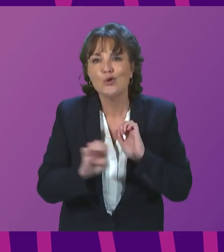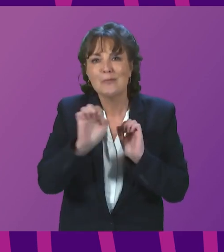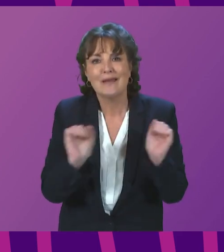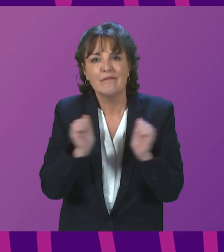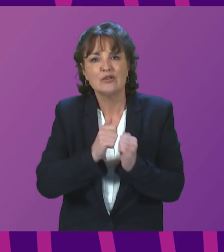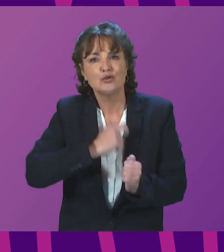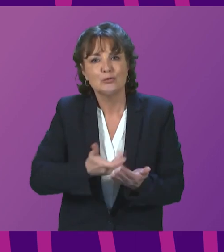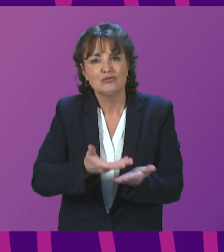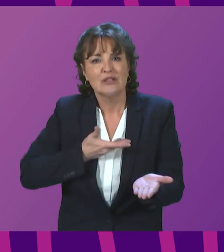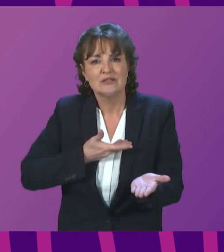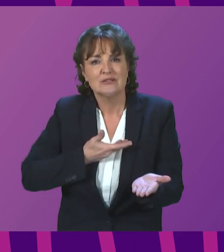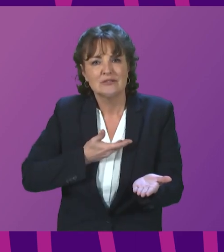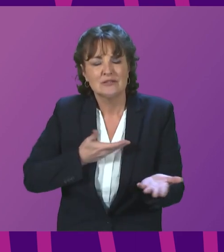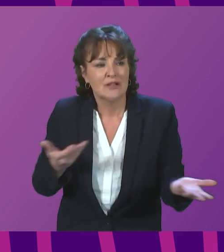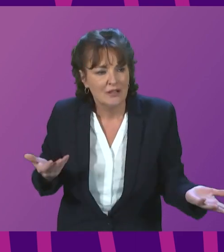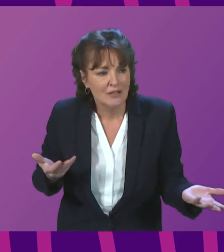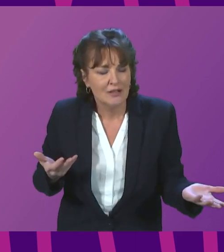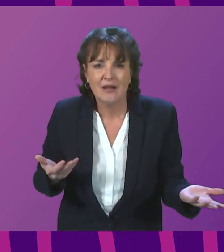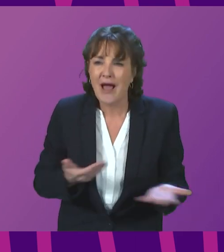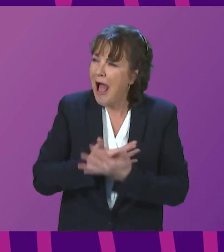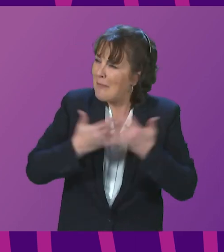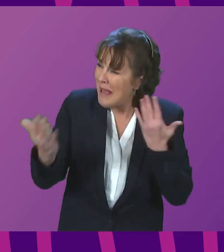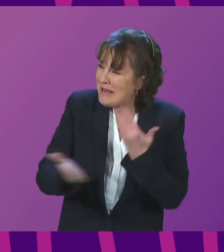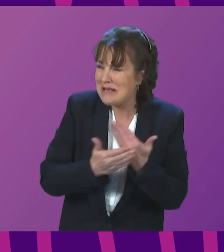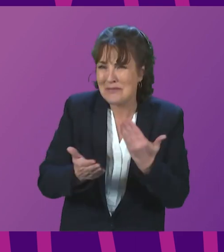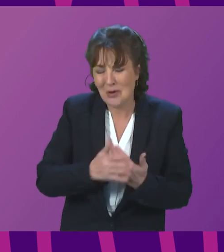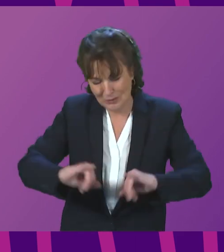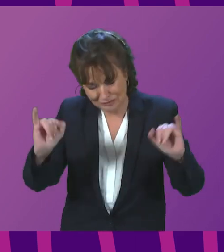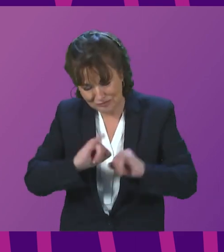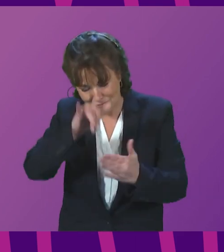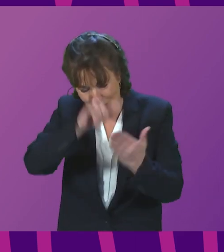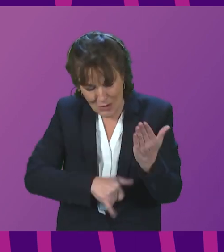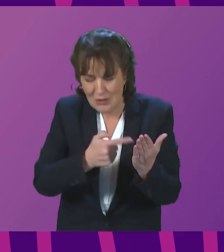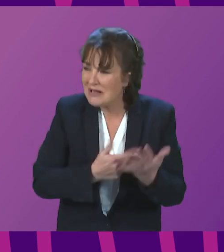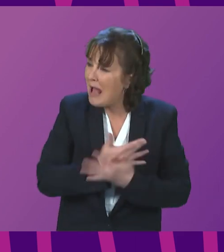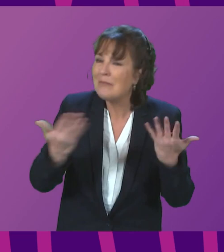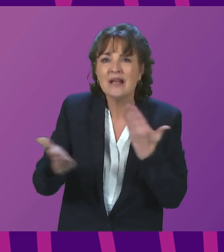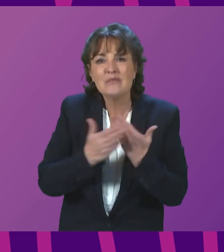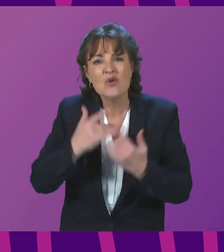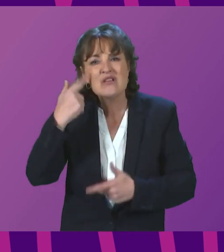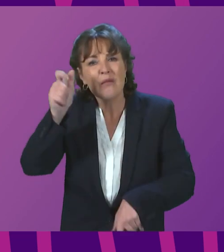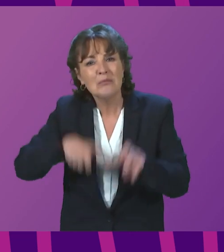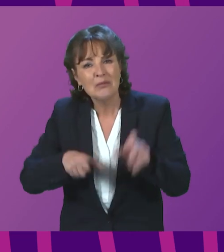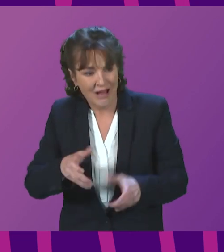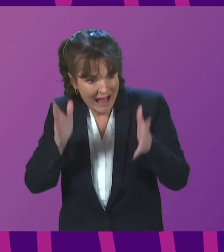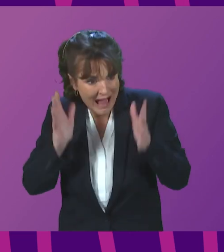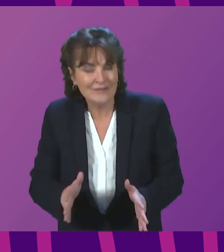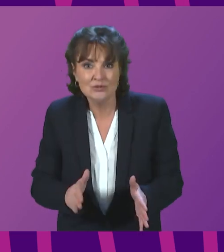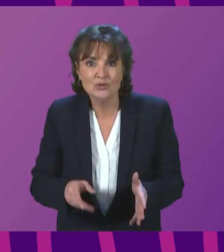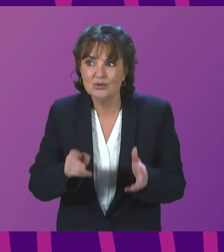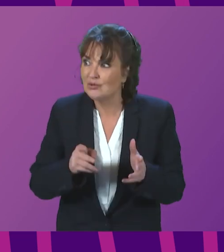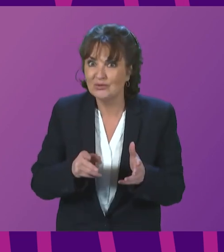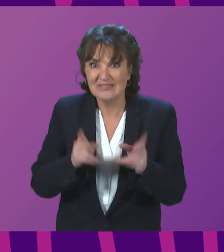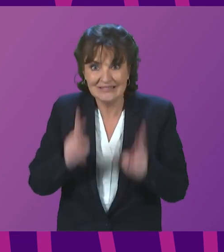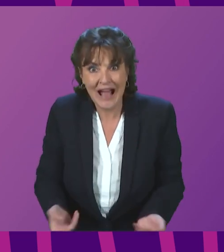Human Rights. How many more damning reports will be published? How many more young people will have to die before this